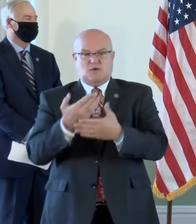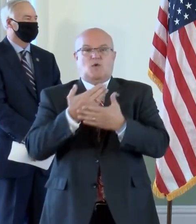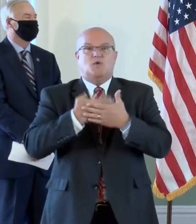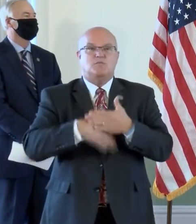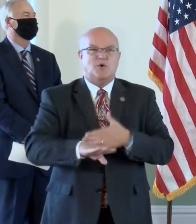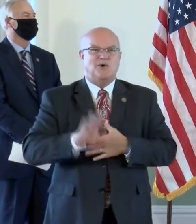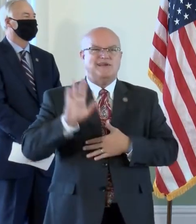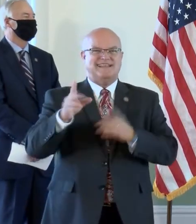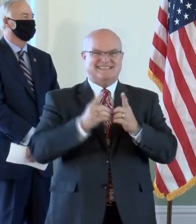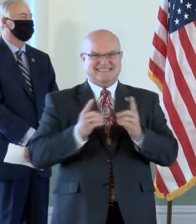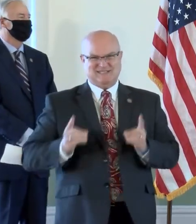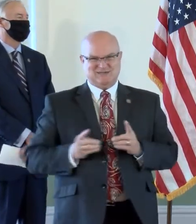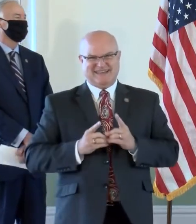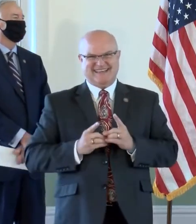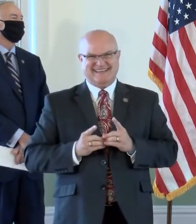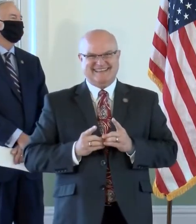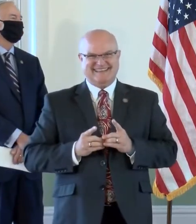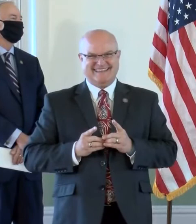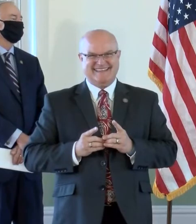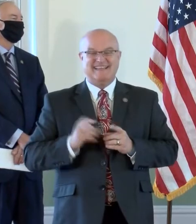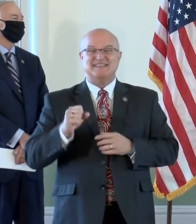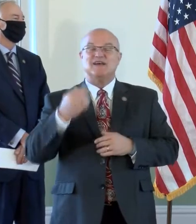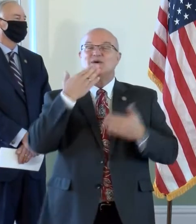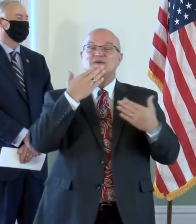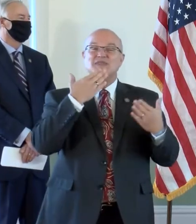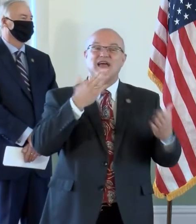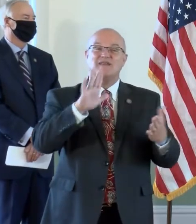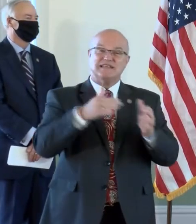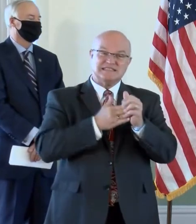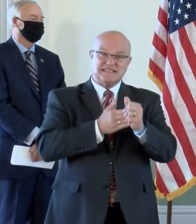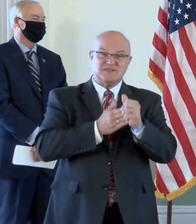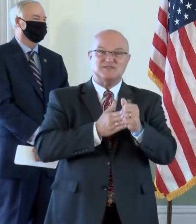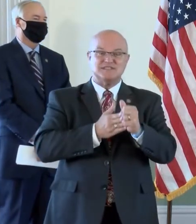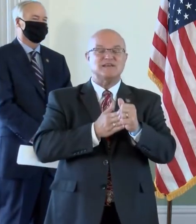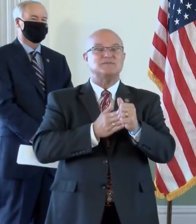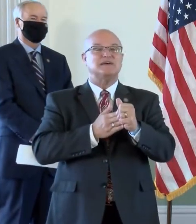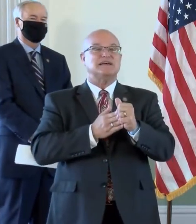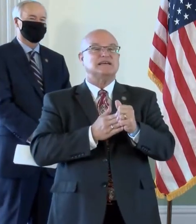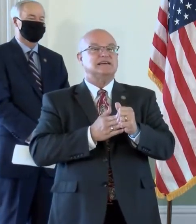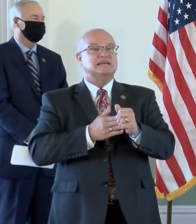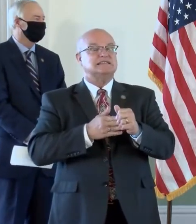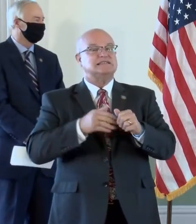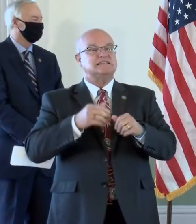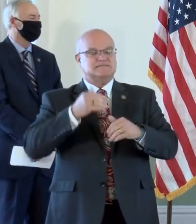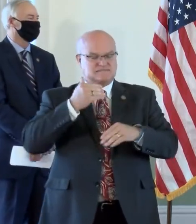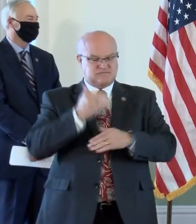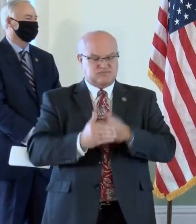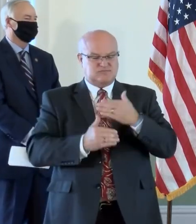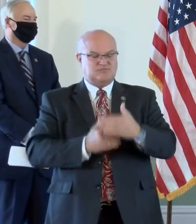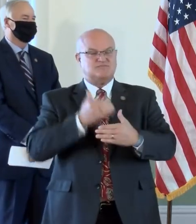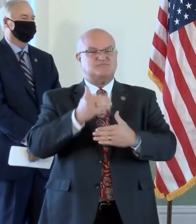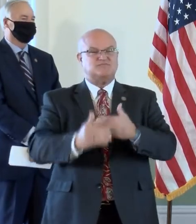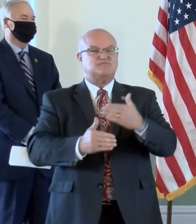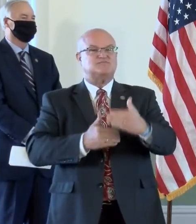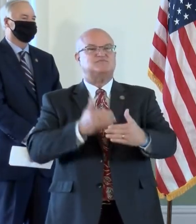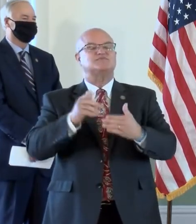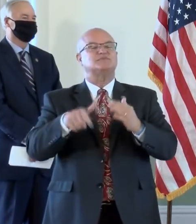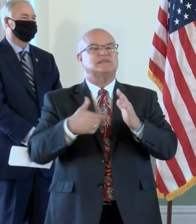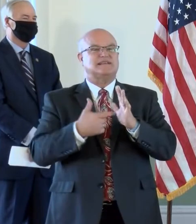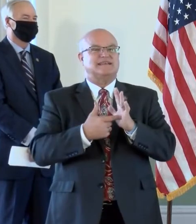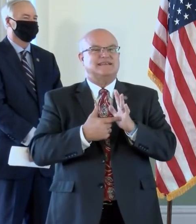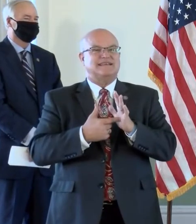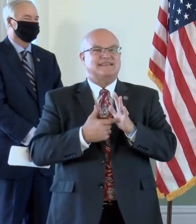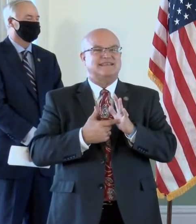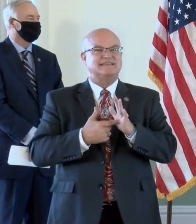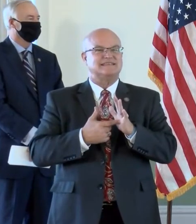in his district. And so we thank him for his leadership to set in motion the process